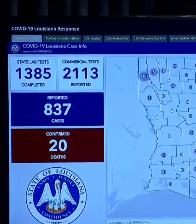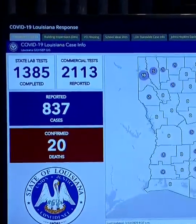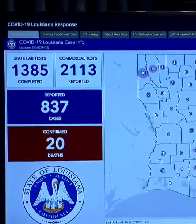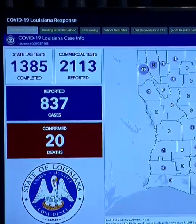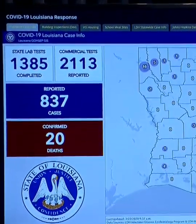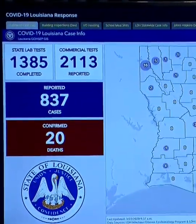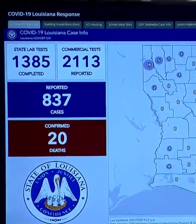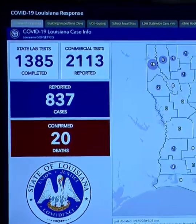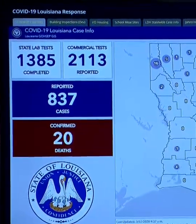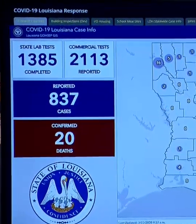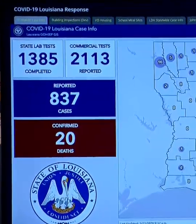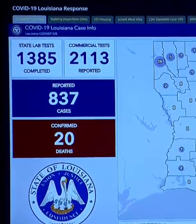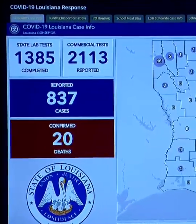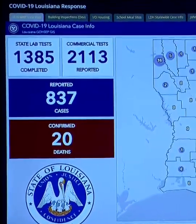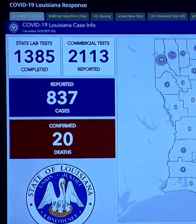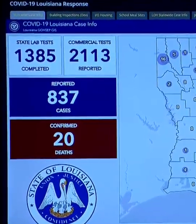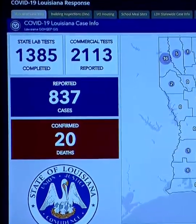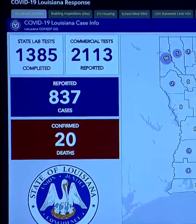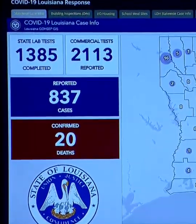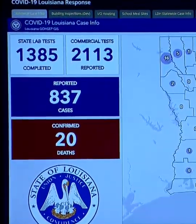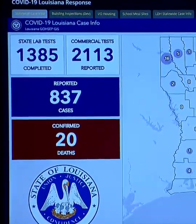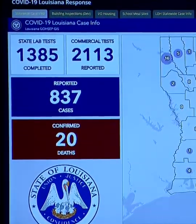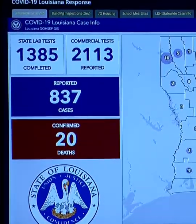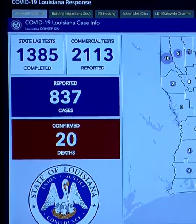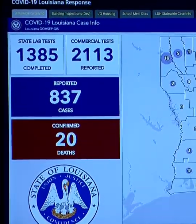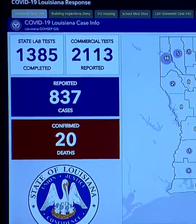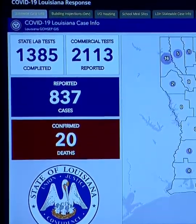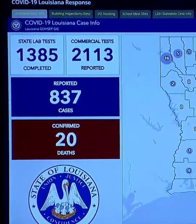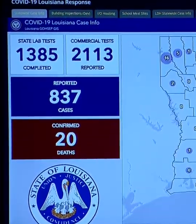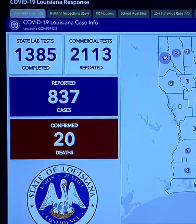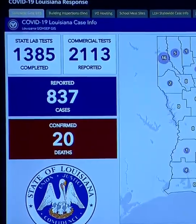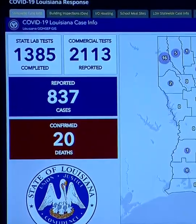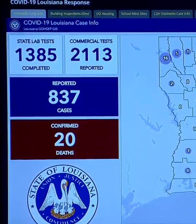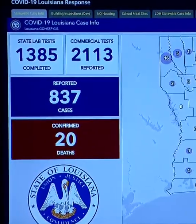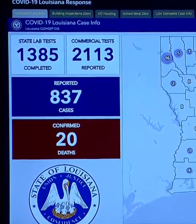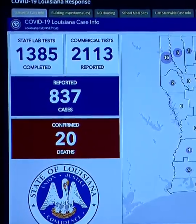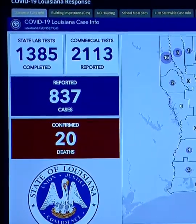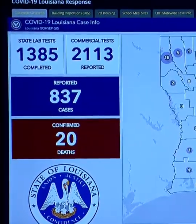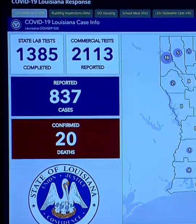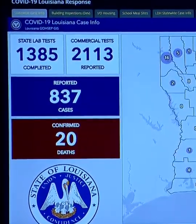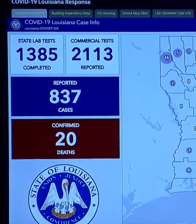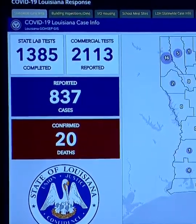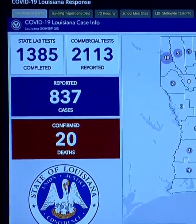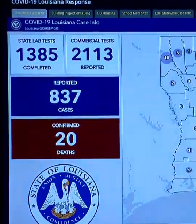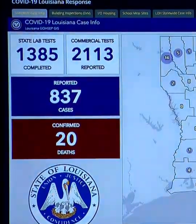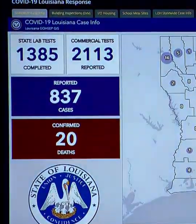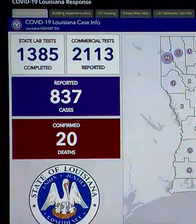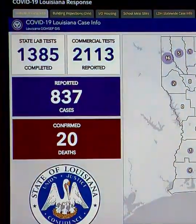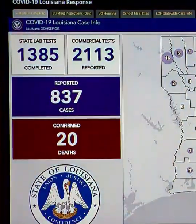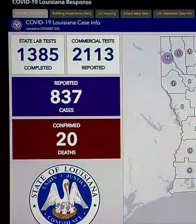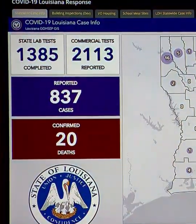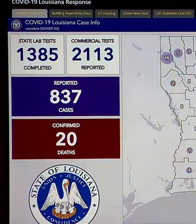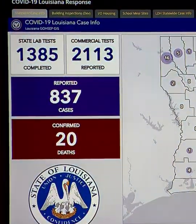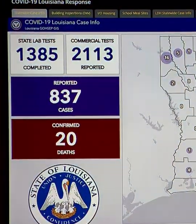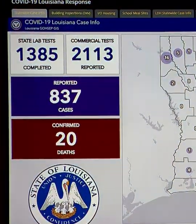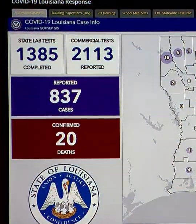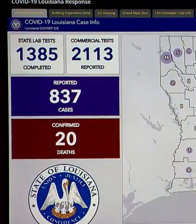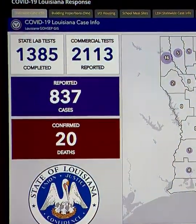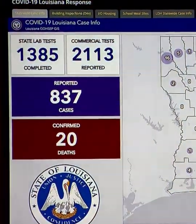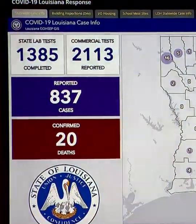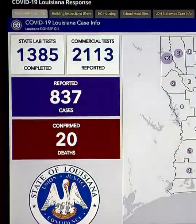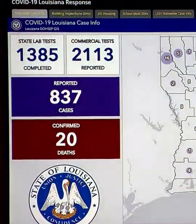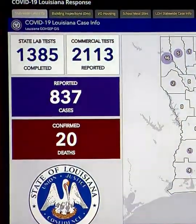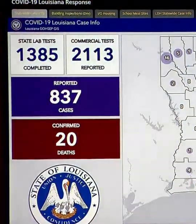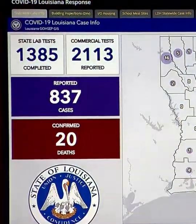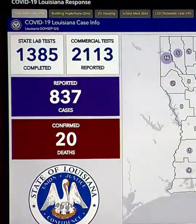state washington state and we are ahead of new jersey so obviously this